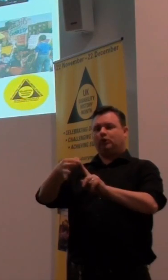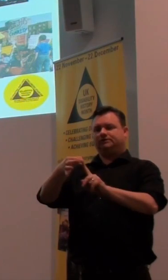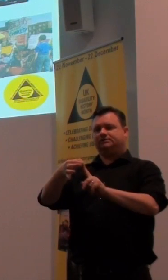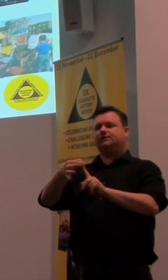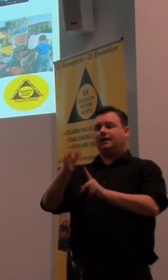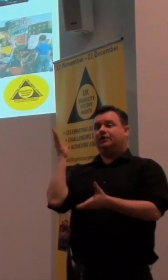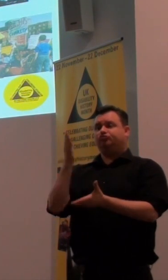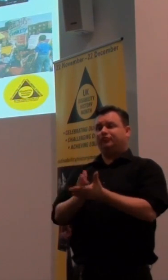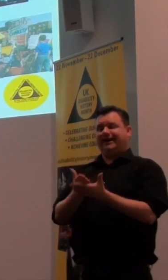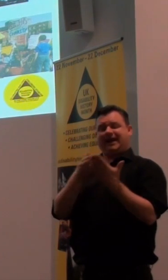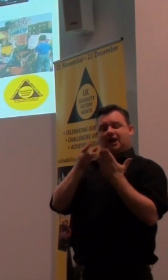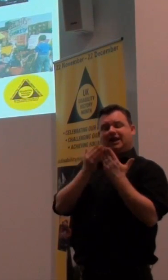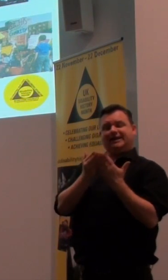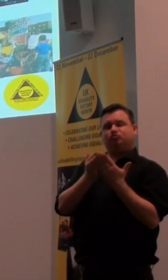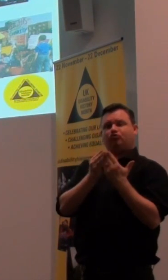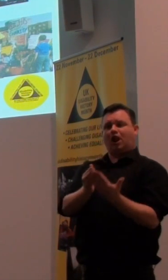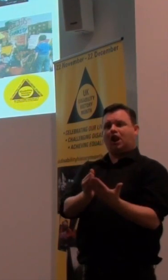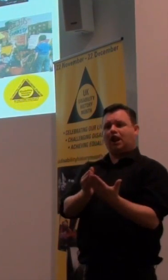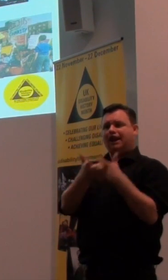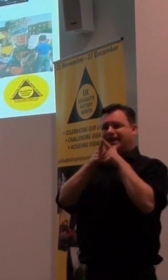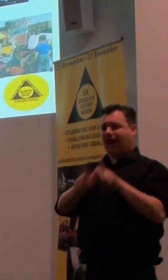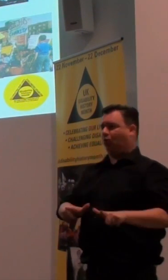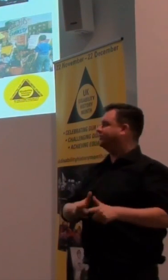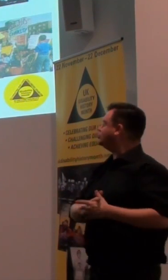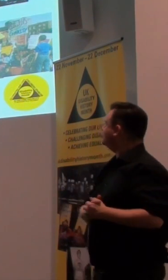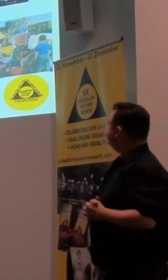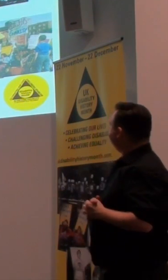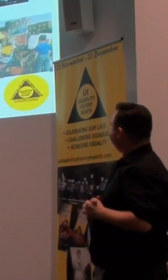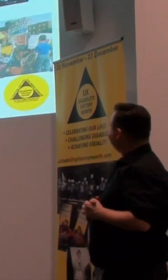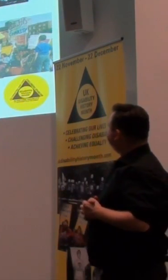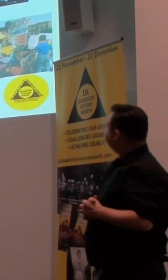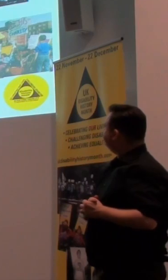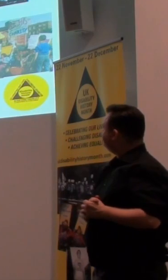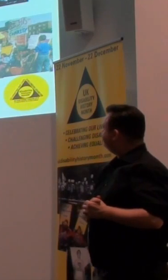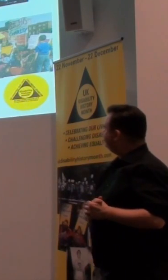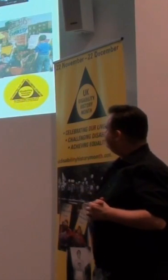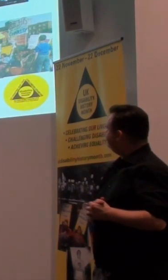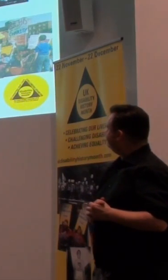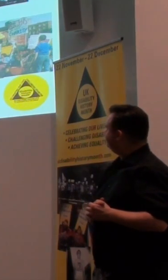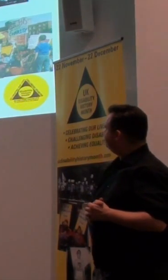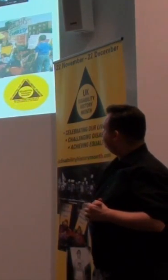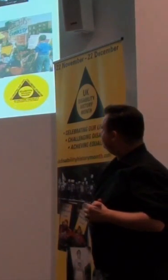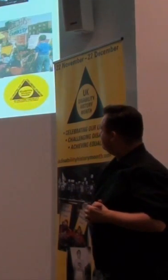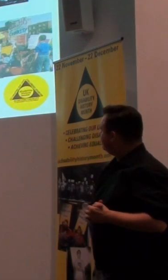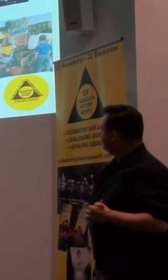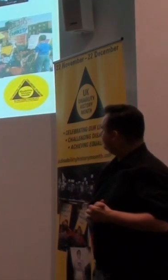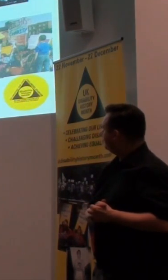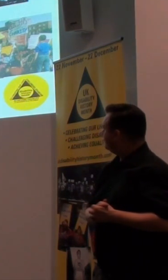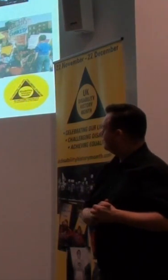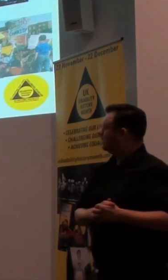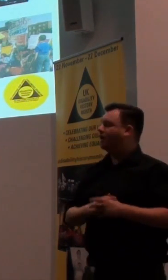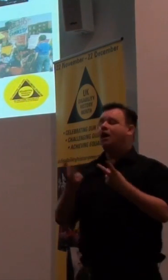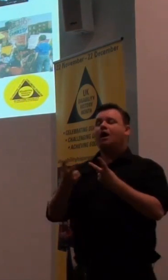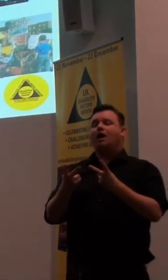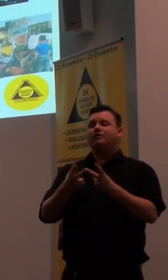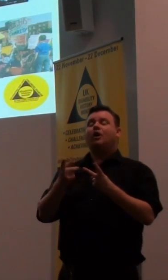important literary language or graphic language that is used. Another place that we hit back was Telethon. We've